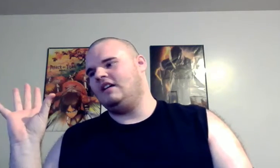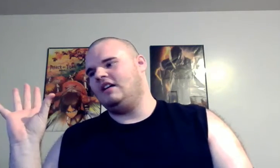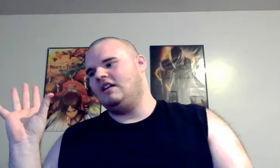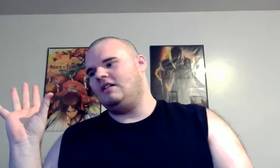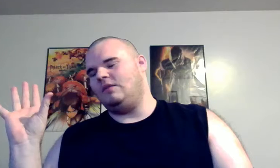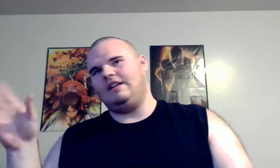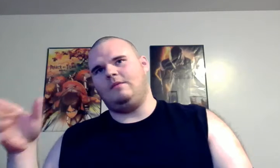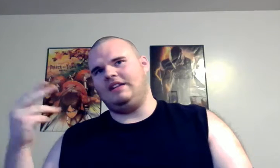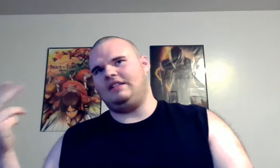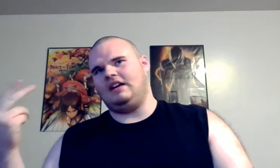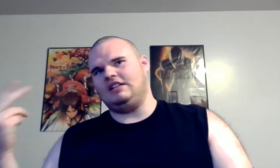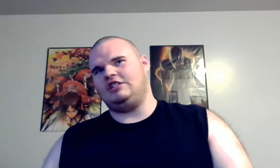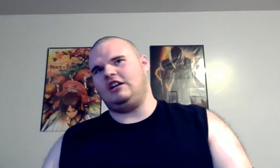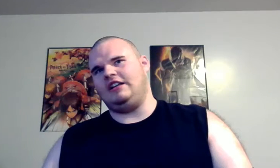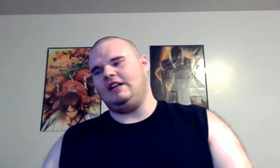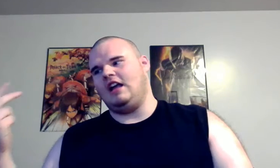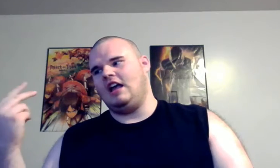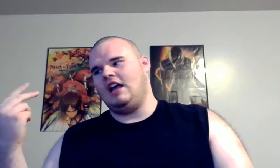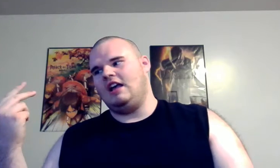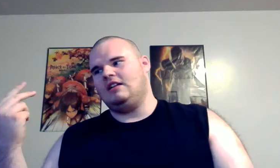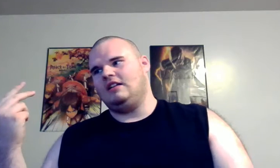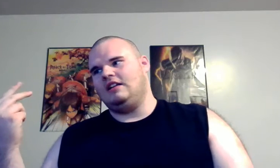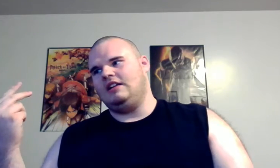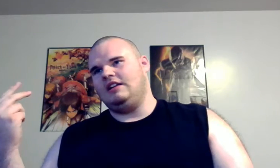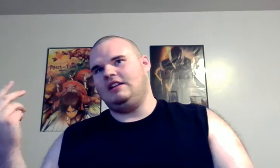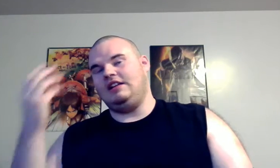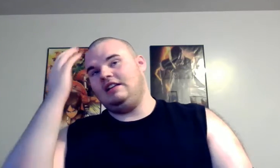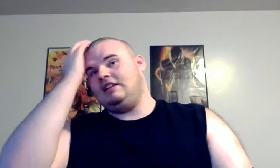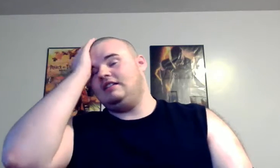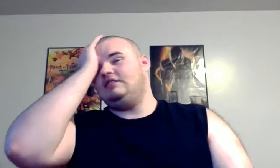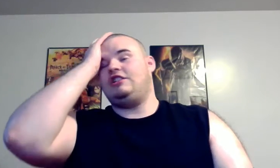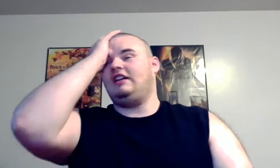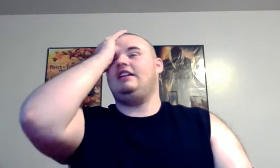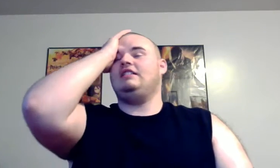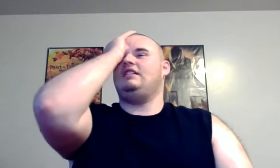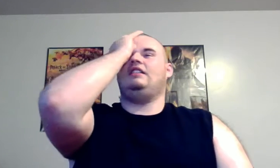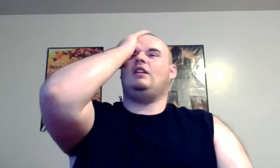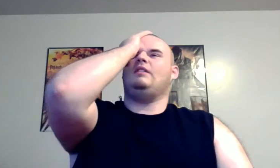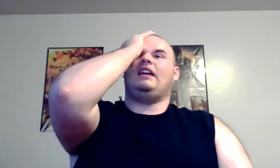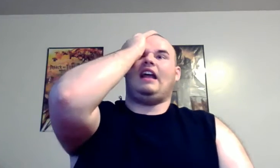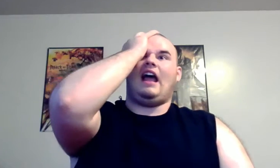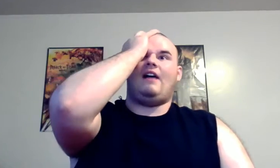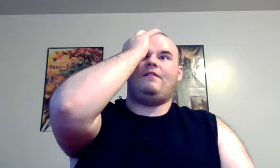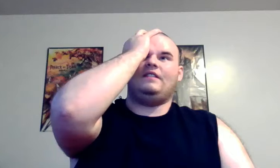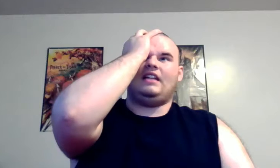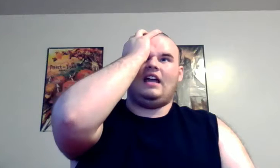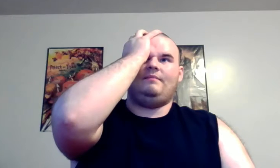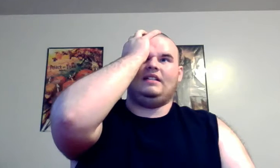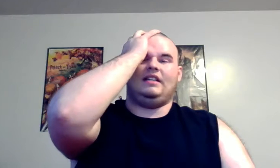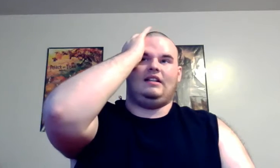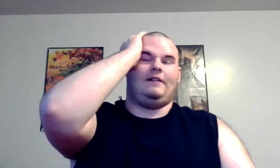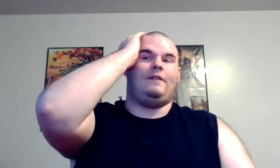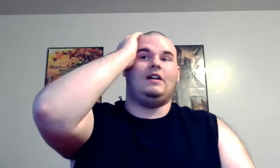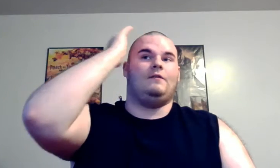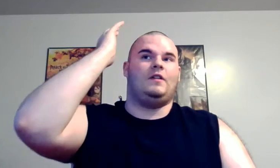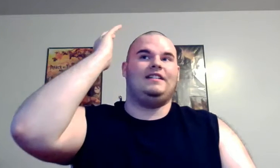with with uh Chucky he Chucky is sitting there with like half of his head missing like frieza